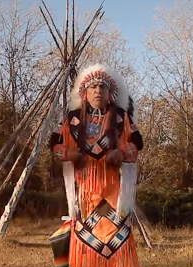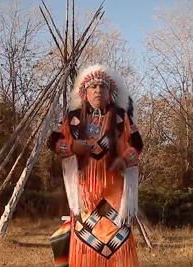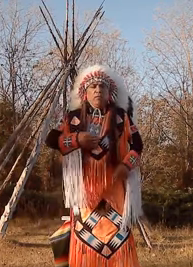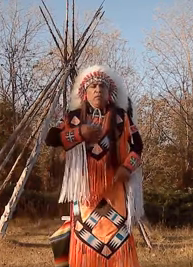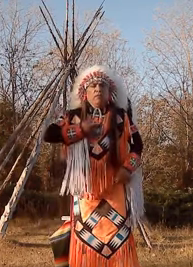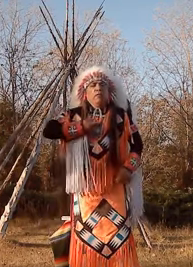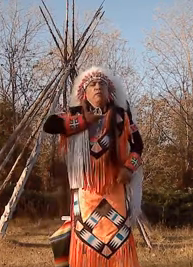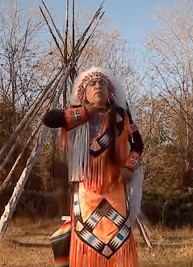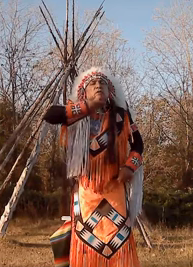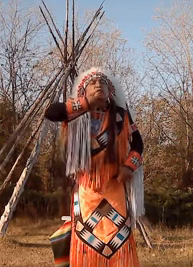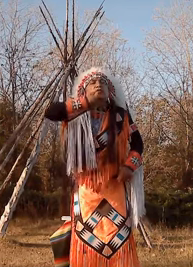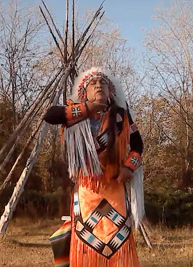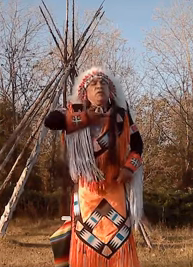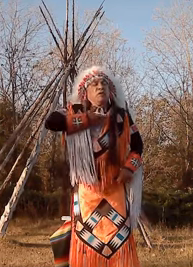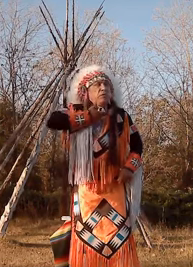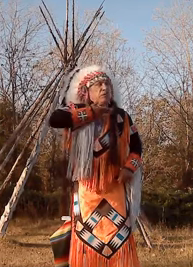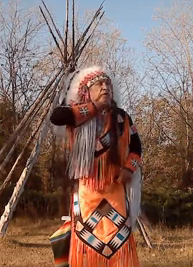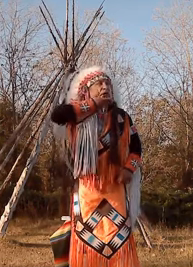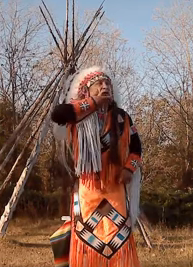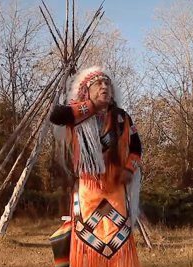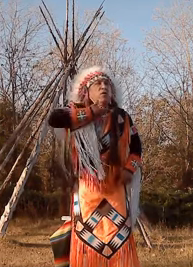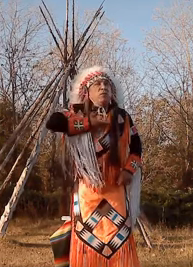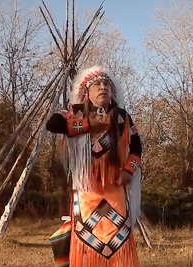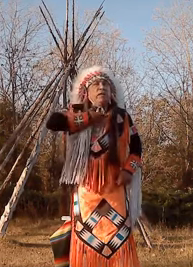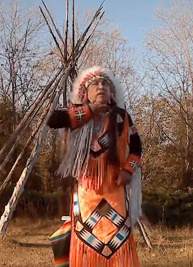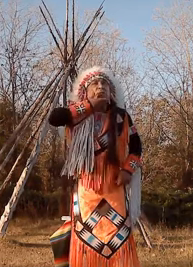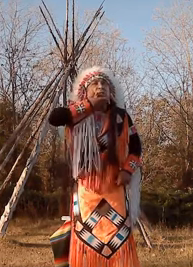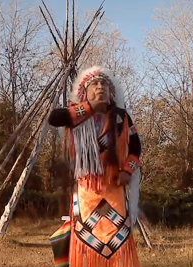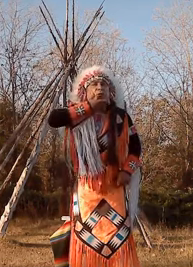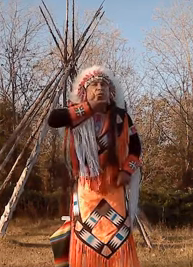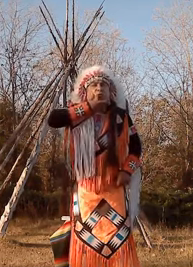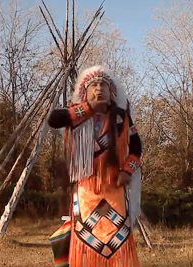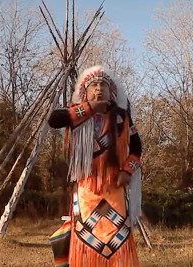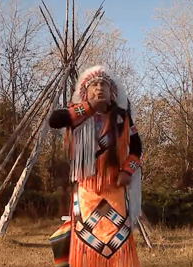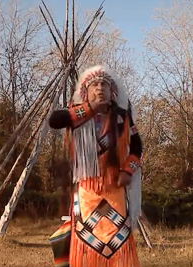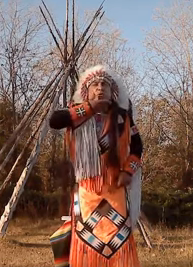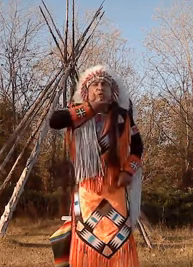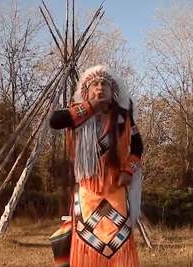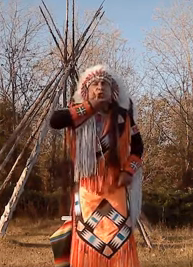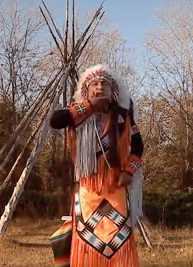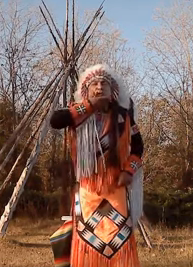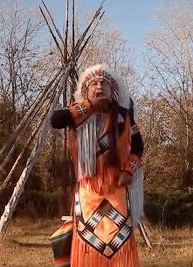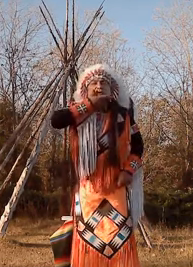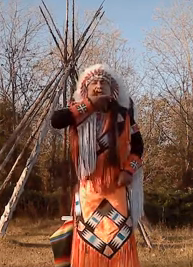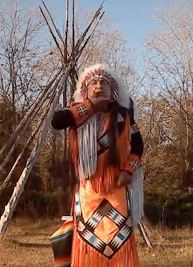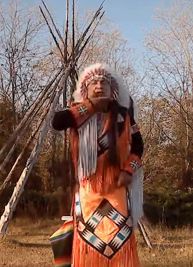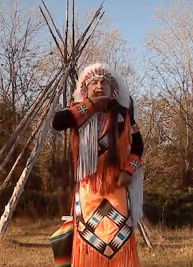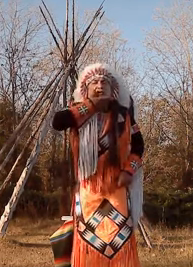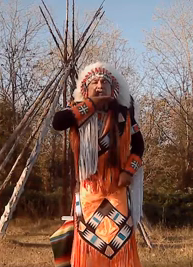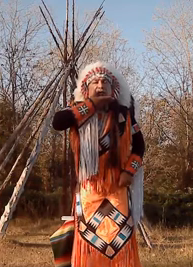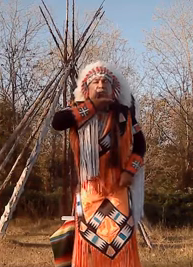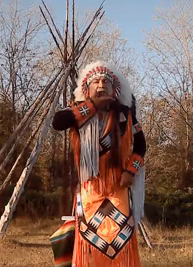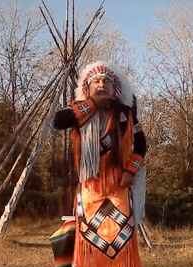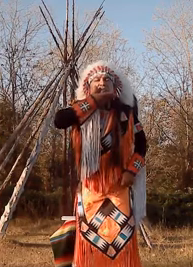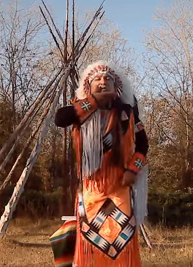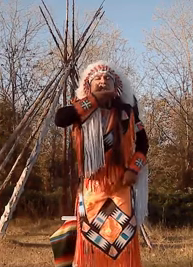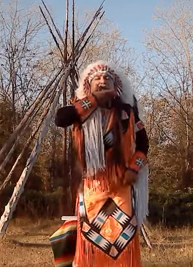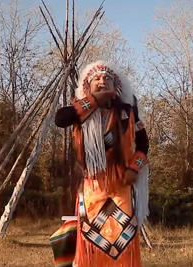bring it all the way up to the to your uh top of your neck and